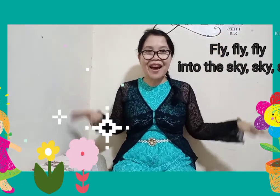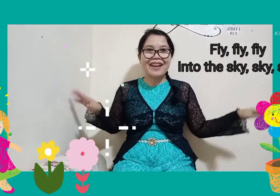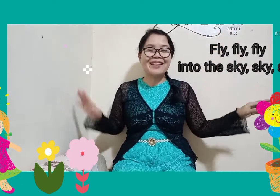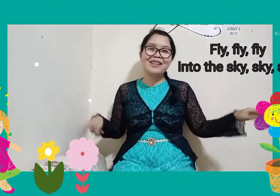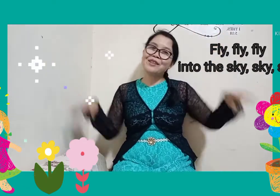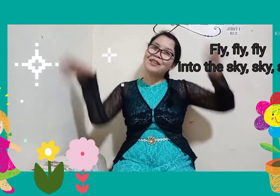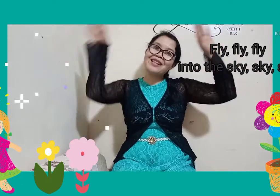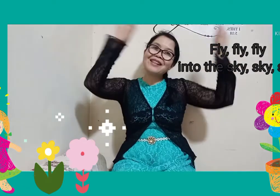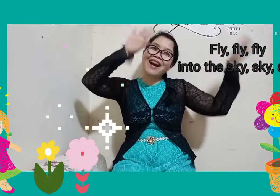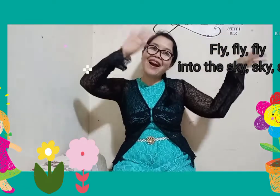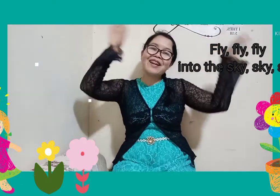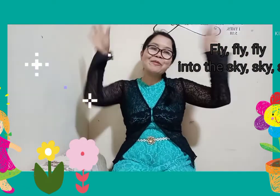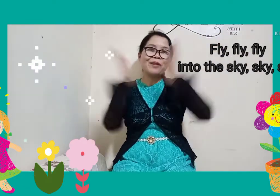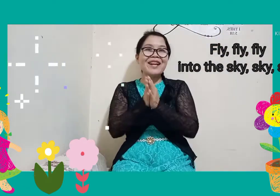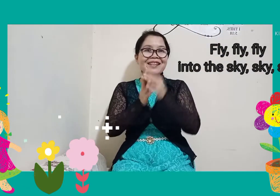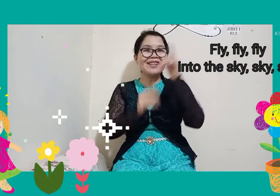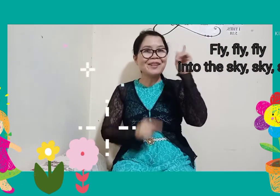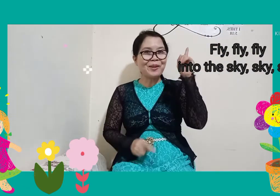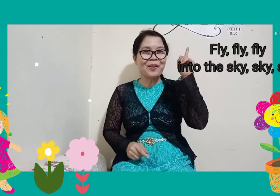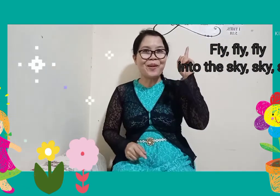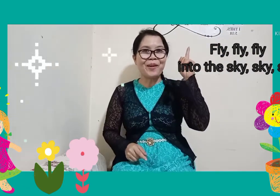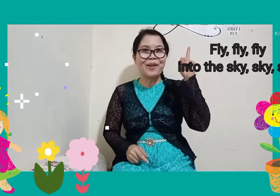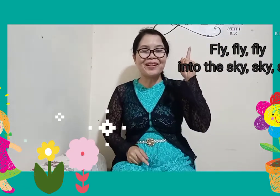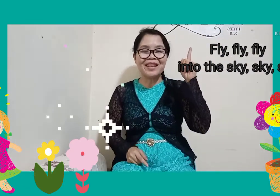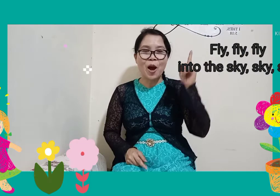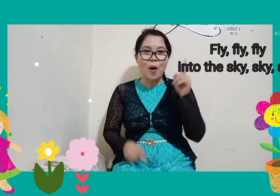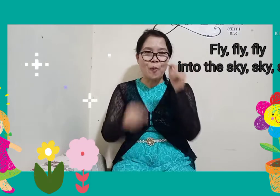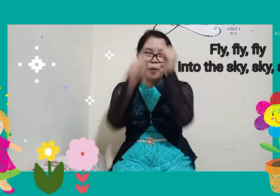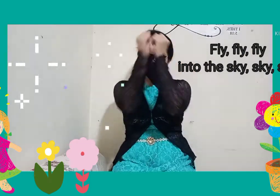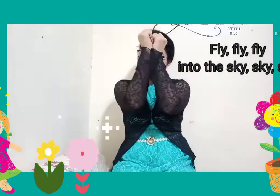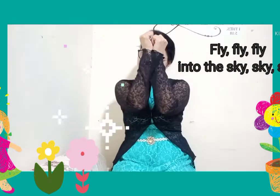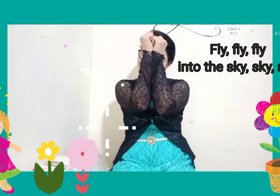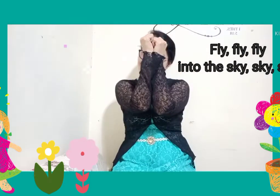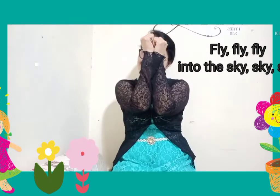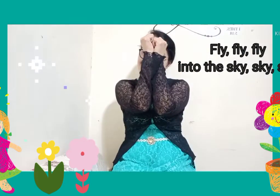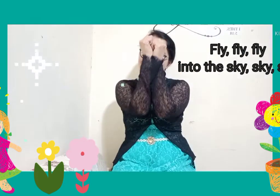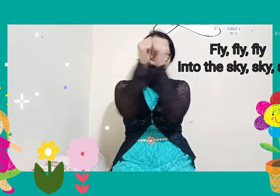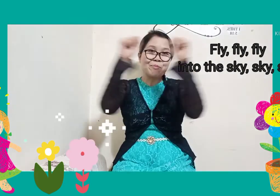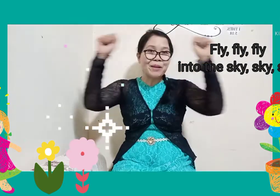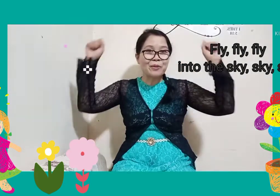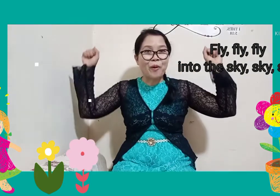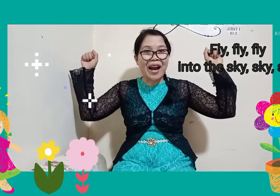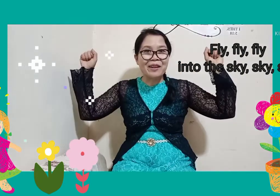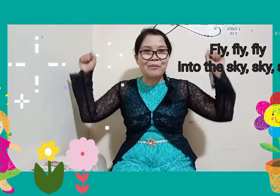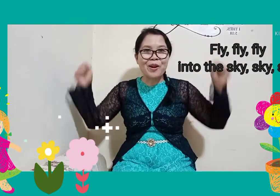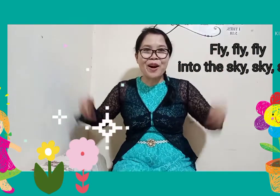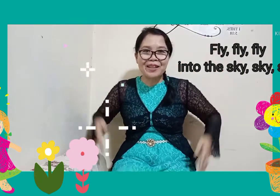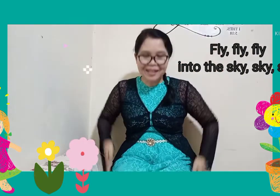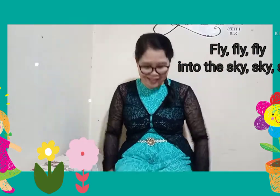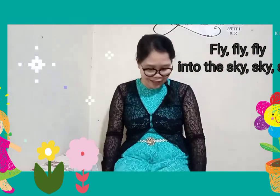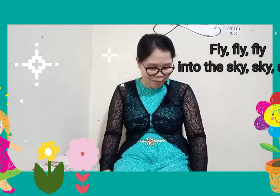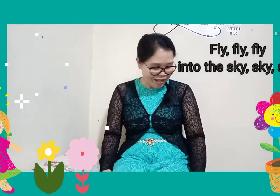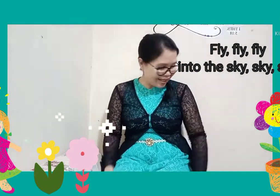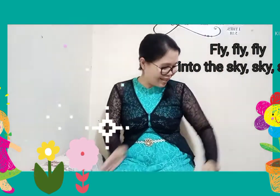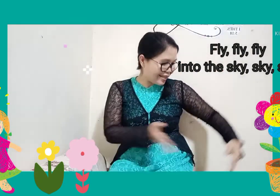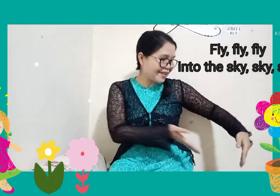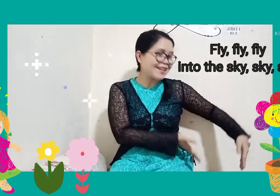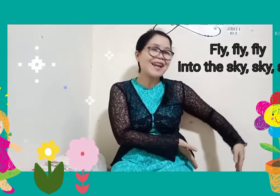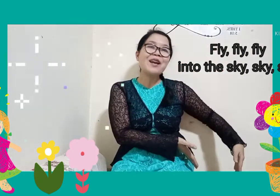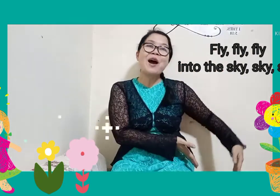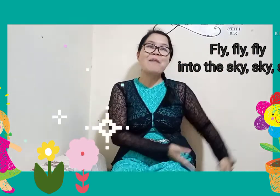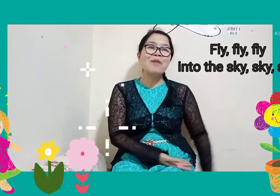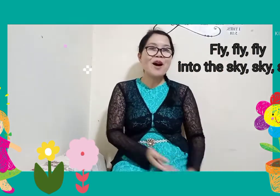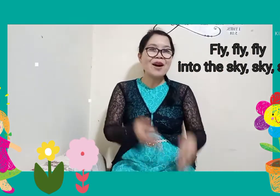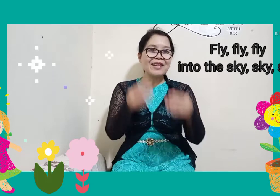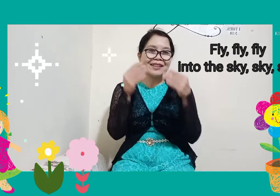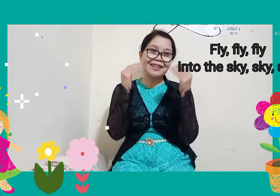gonna fly into the sky and praise the Lord. When the skates are up and wide, I'm gonna sit by Jesus'